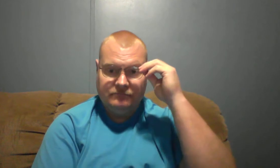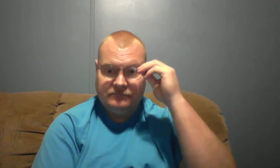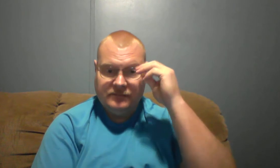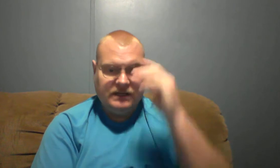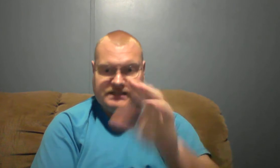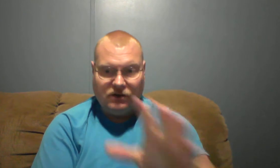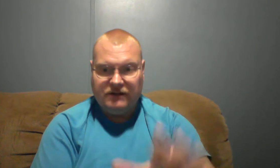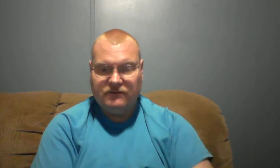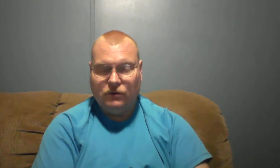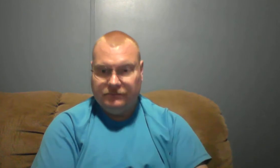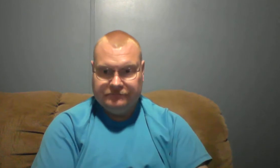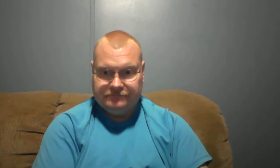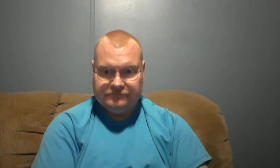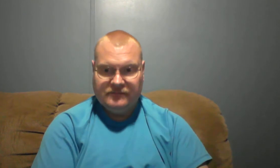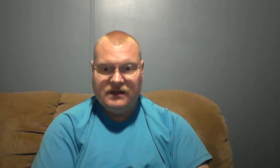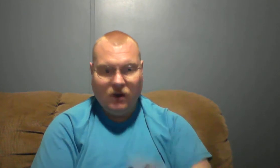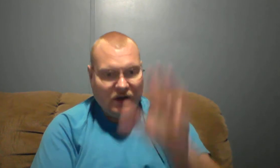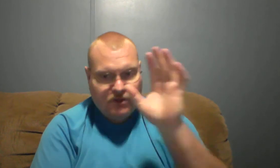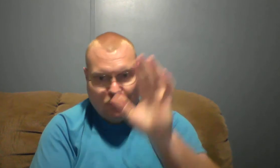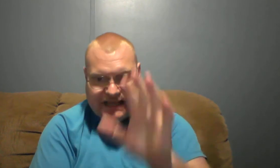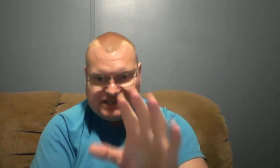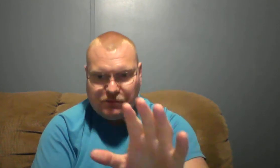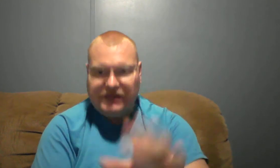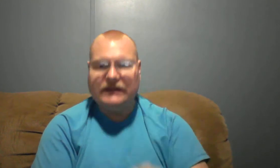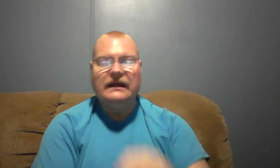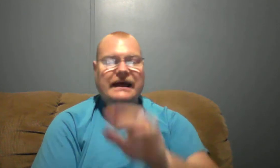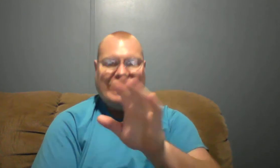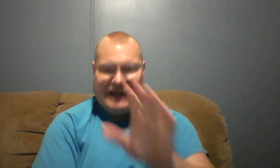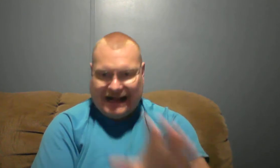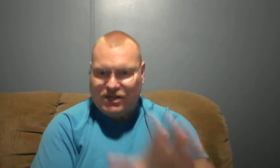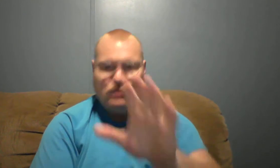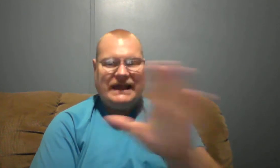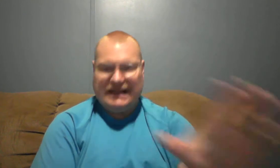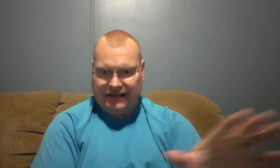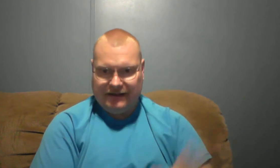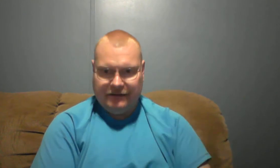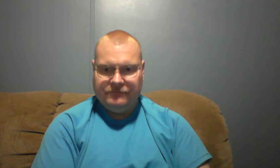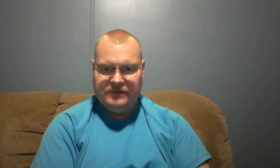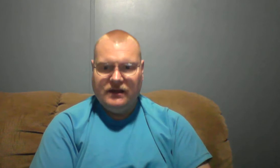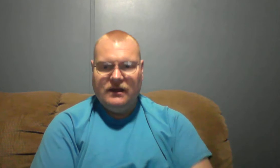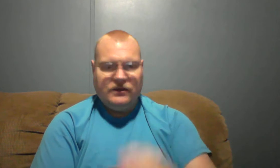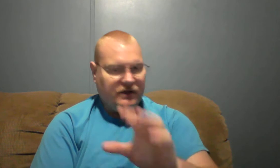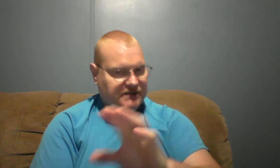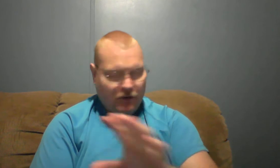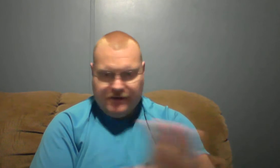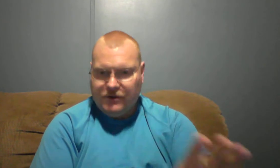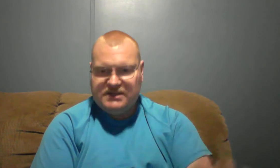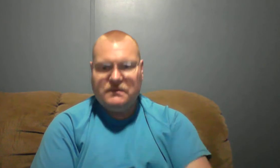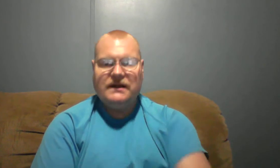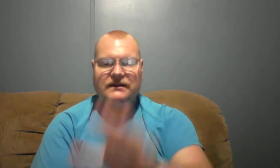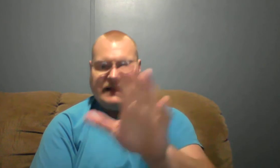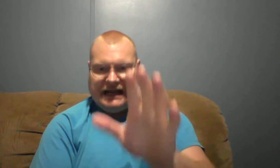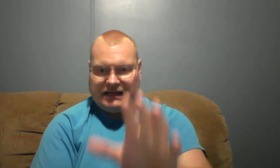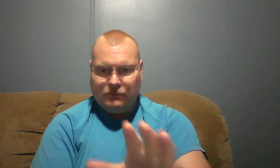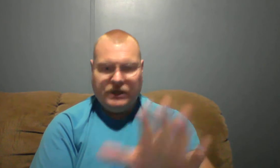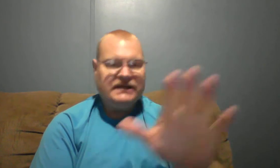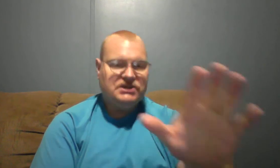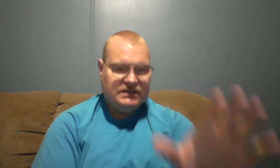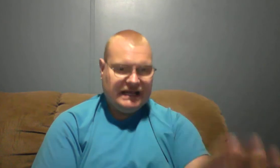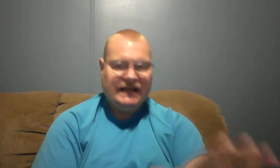It's only of the Lord. Only through His Spirit can I do anything. It's only through His Spirit that I can preach, teach,